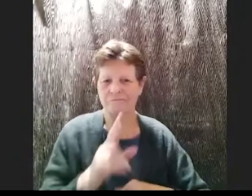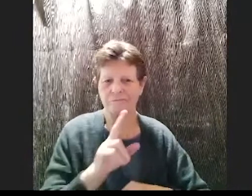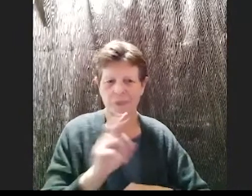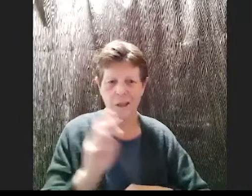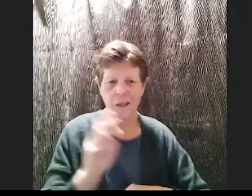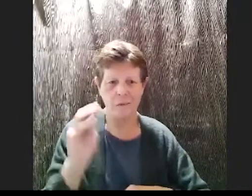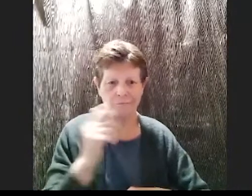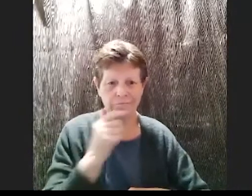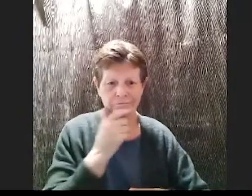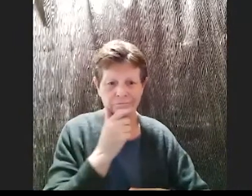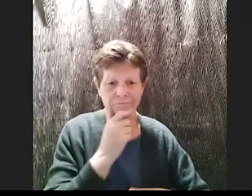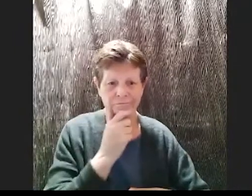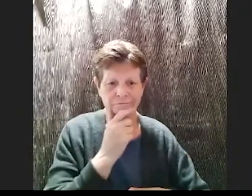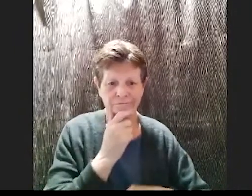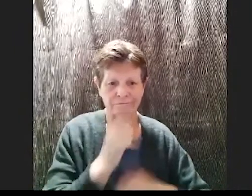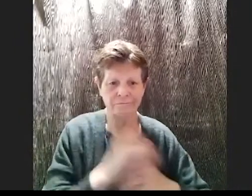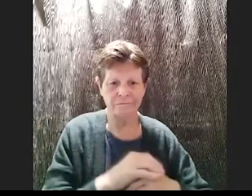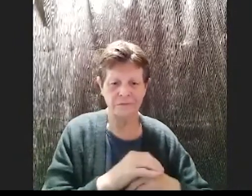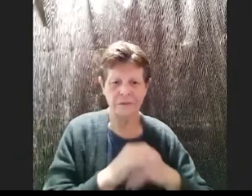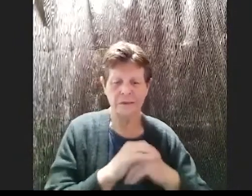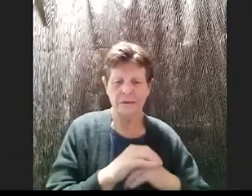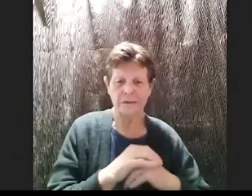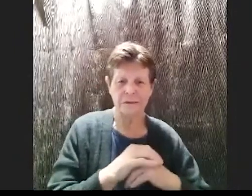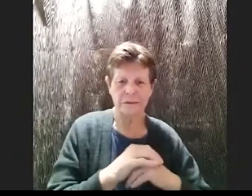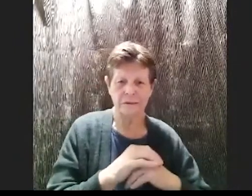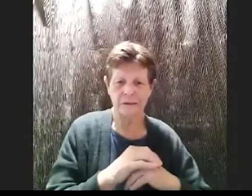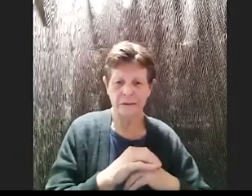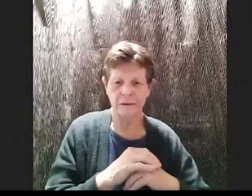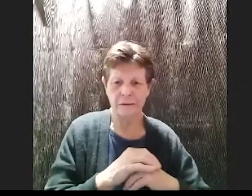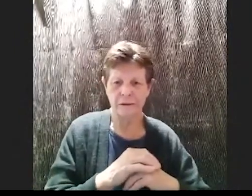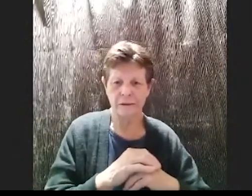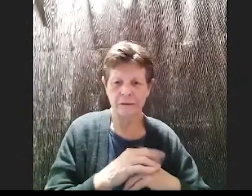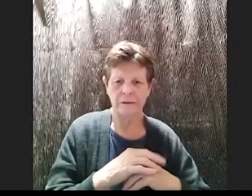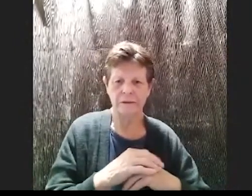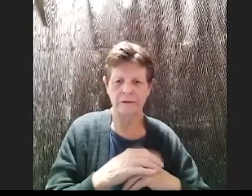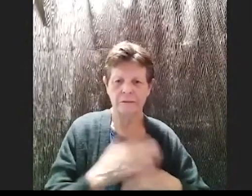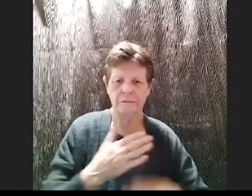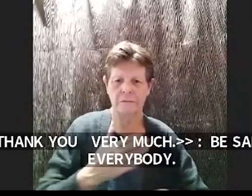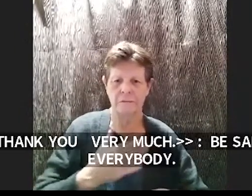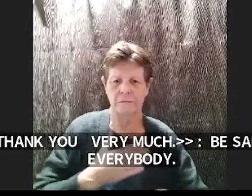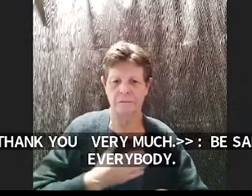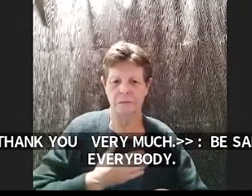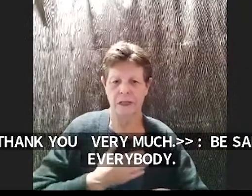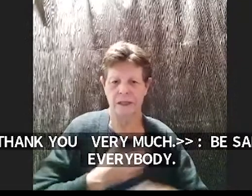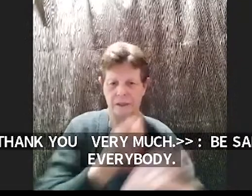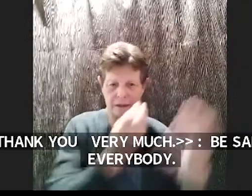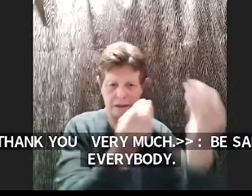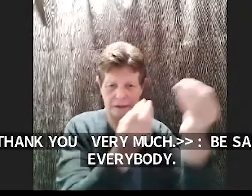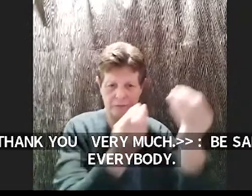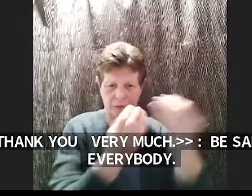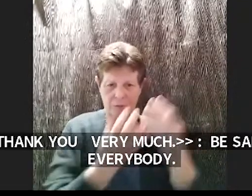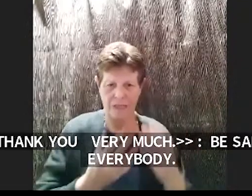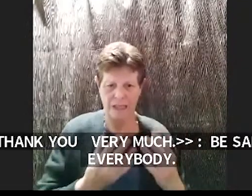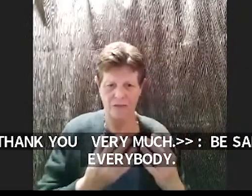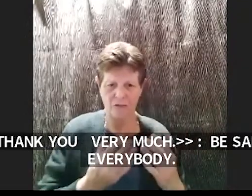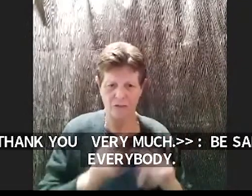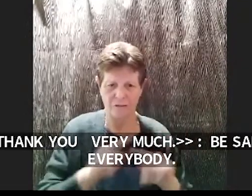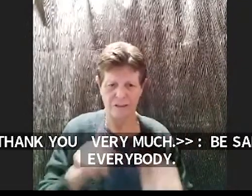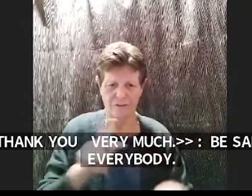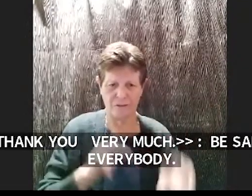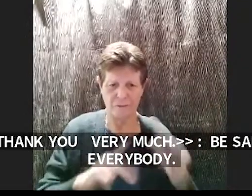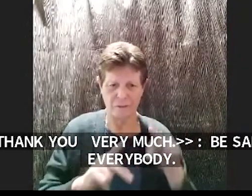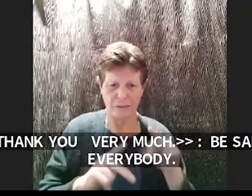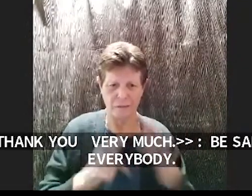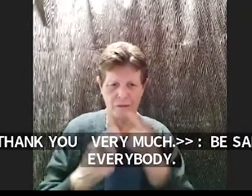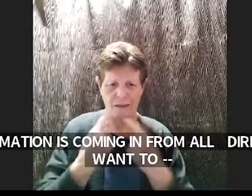so my information is coming in from all directions and i want to i thought i'd pop